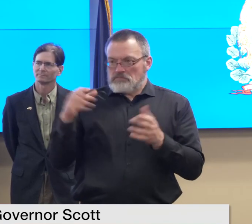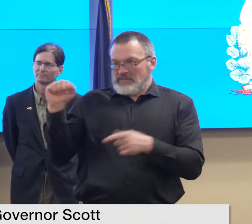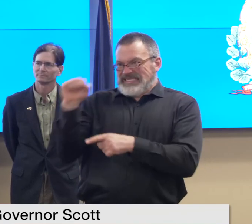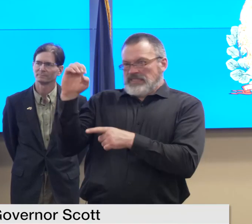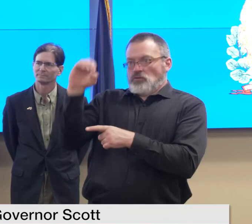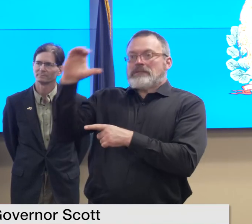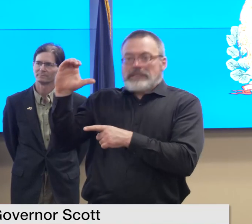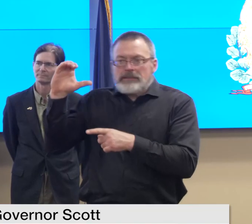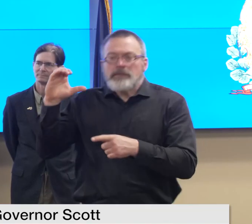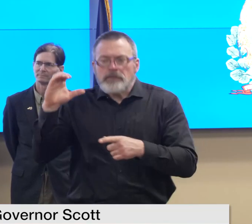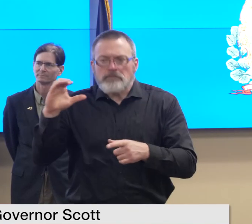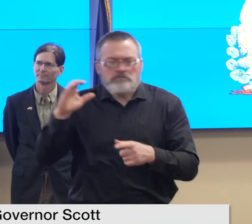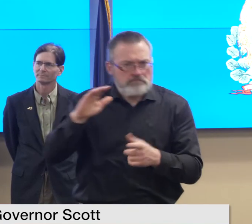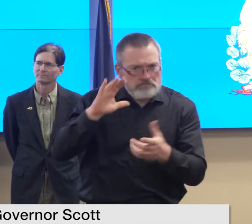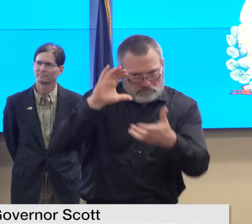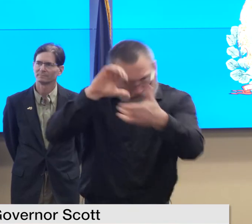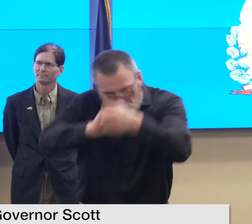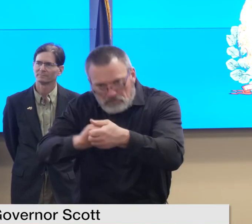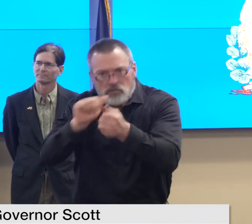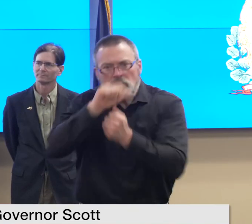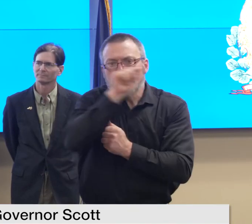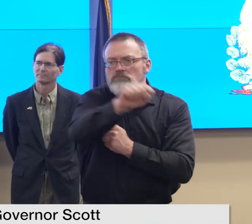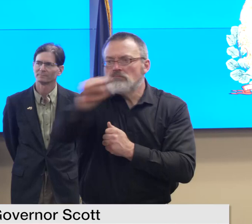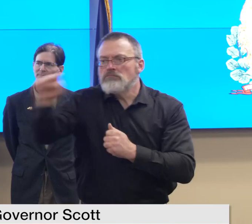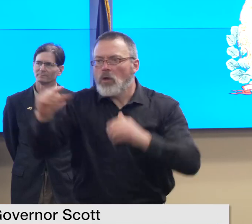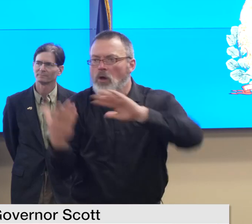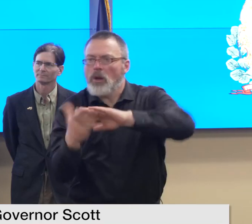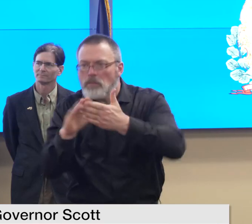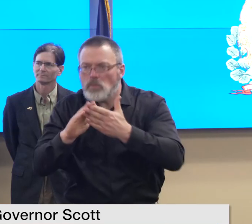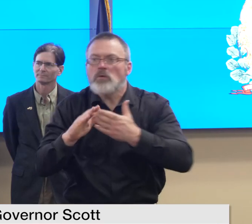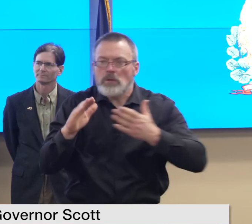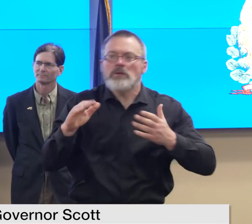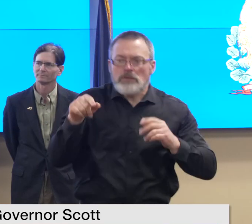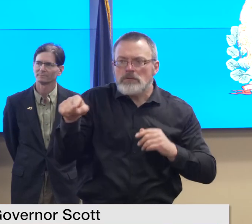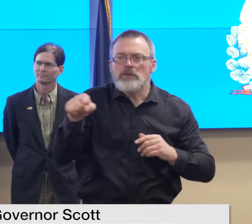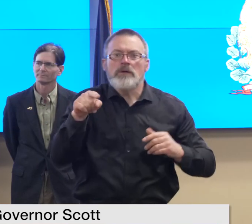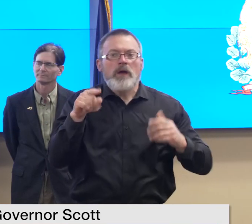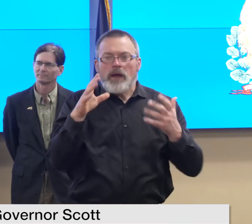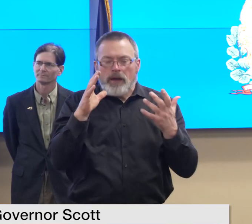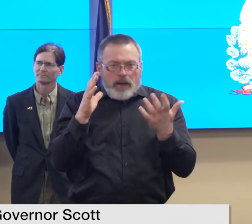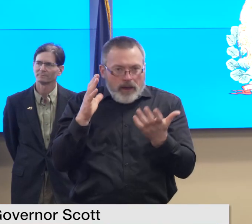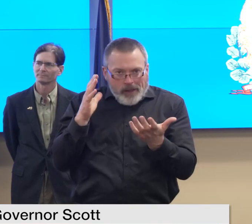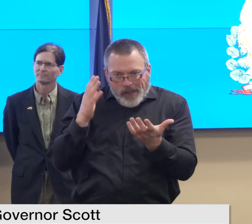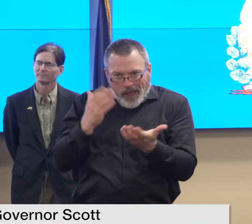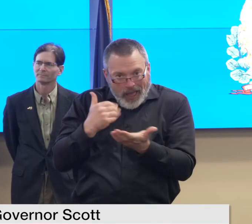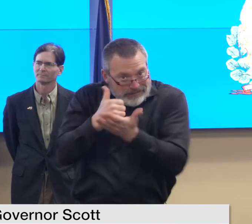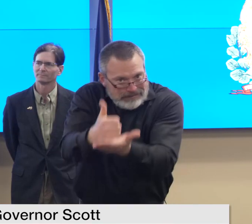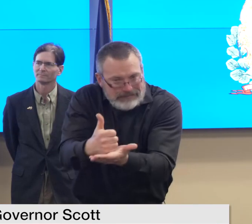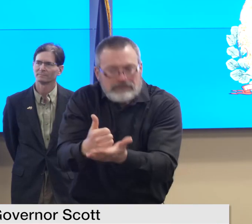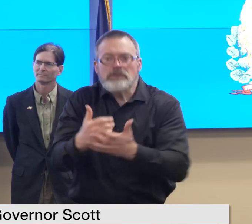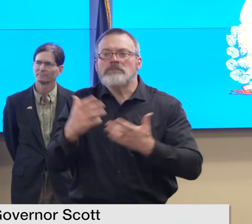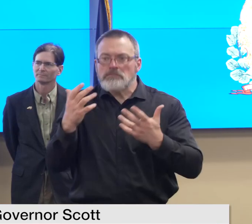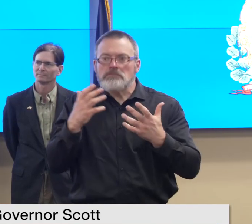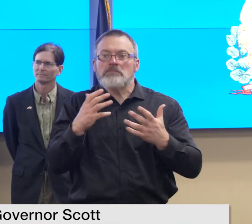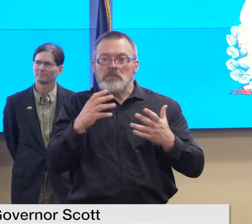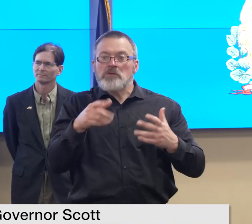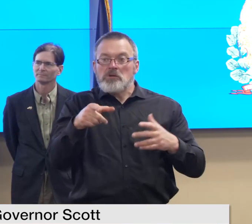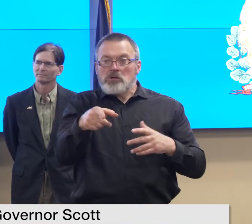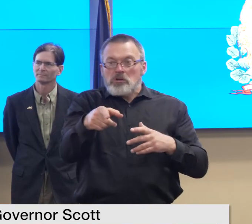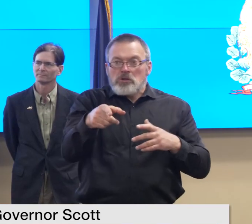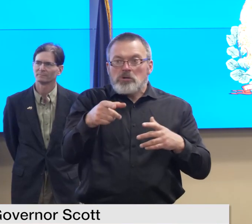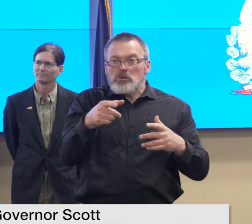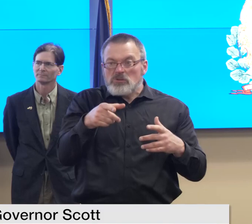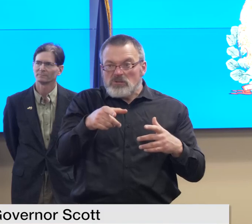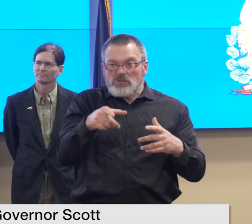of debris pickup and providing technical assistance to support towns as they create their local pickup plans